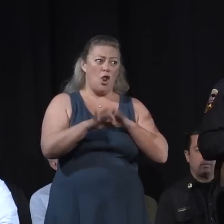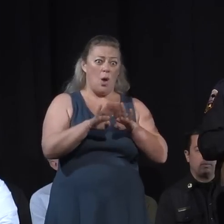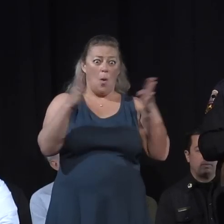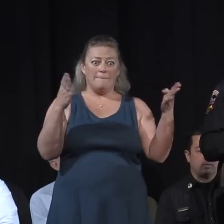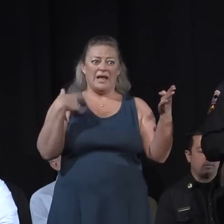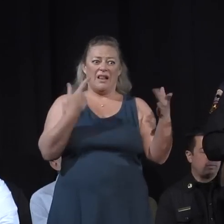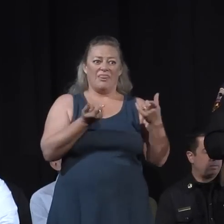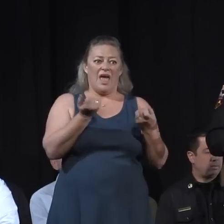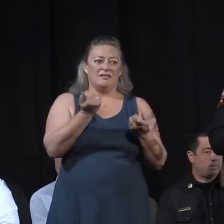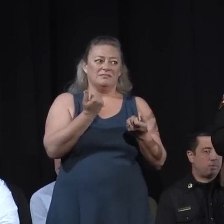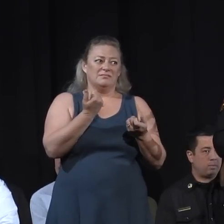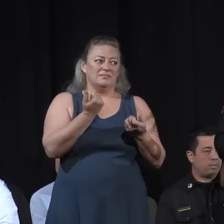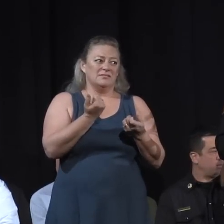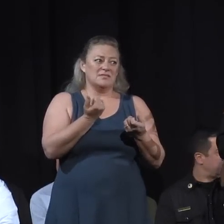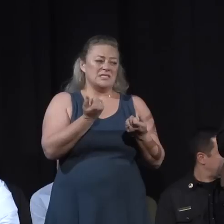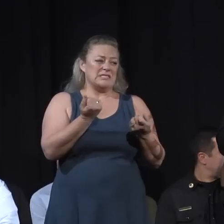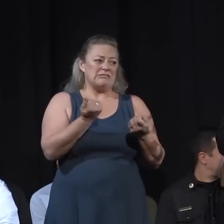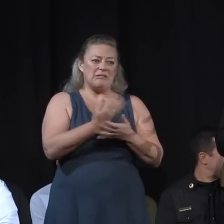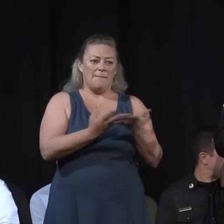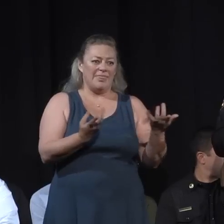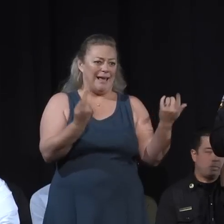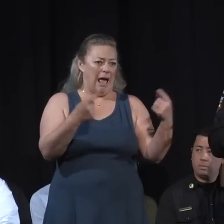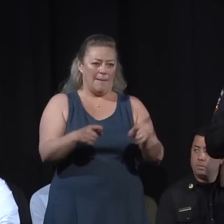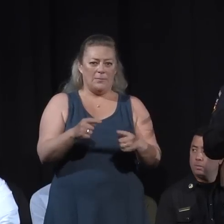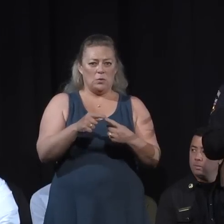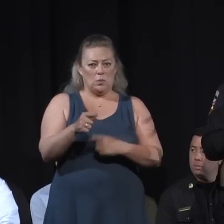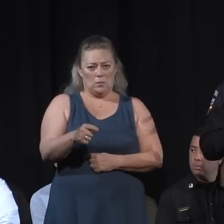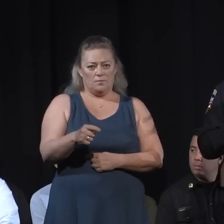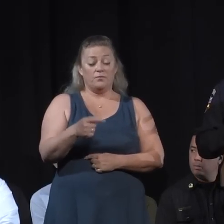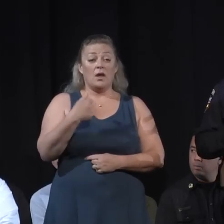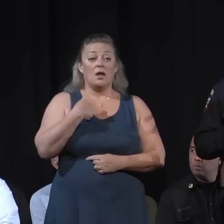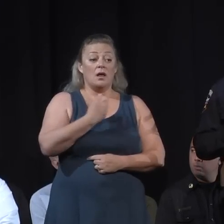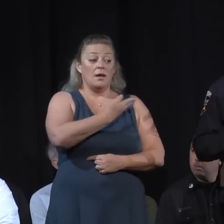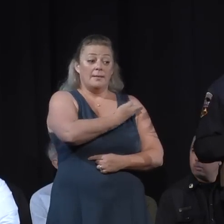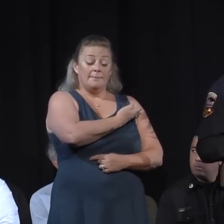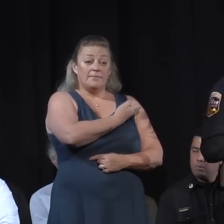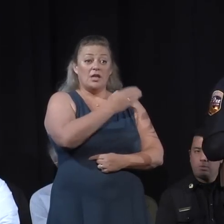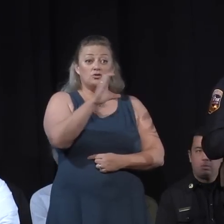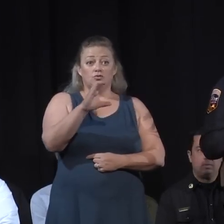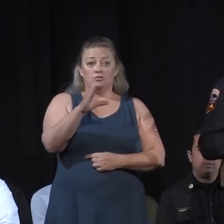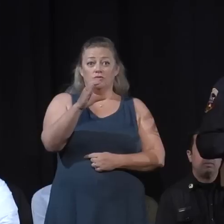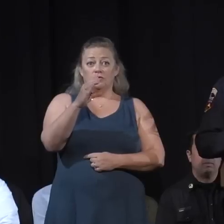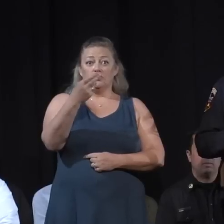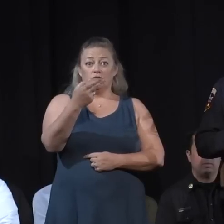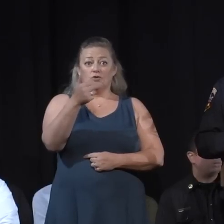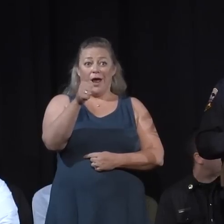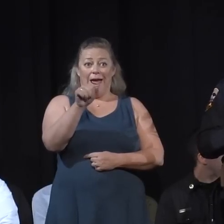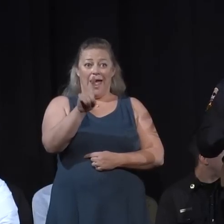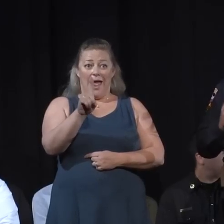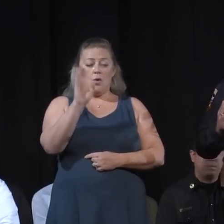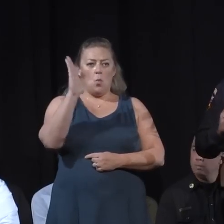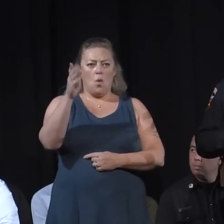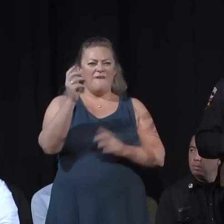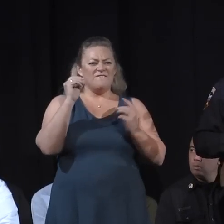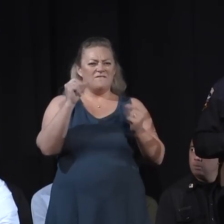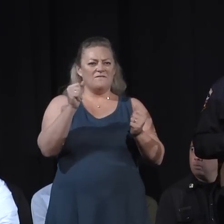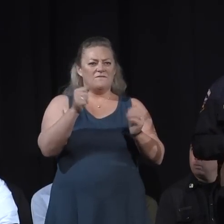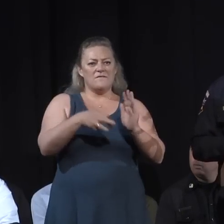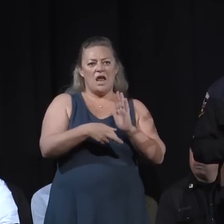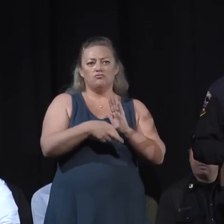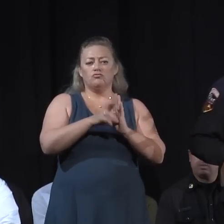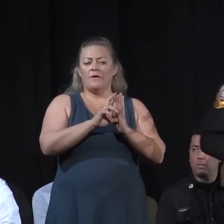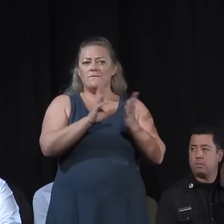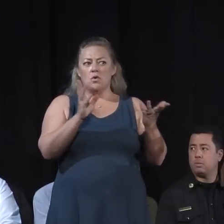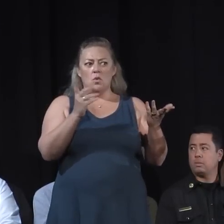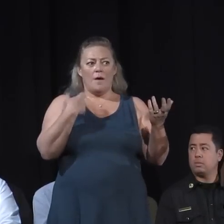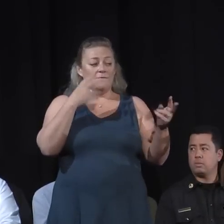going to turn it over to our operations section chief from Ventura County Fire Department. And Chad is going to give you just a real quick overview of the operational picture of